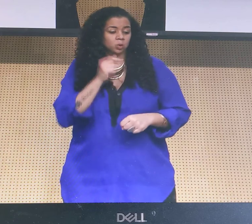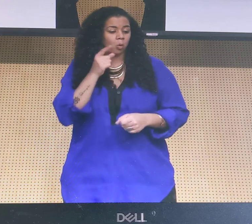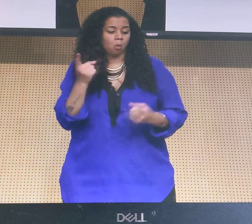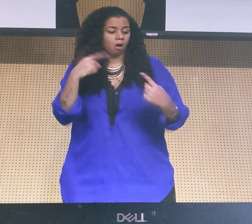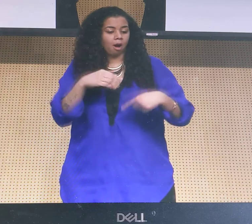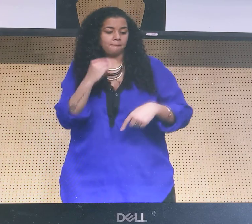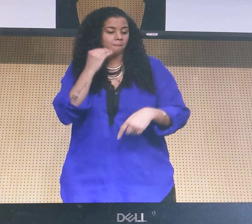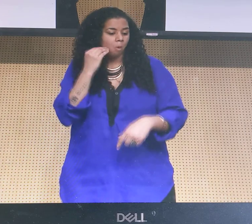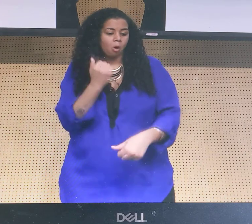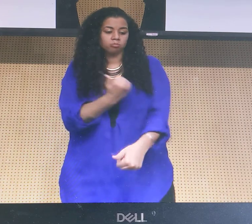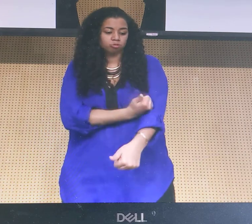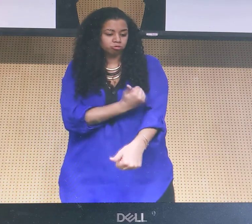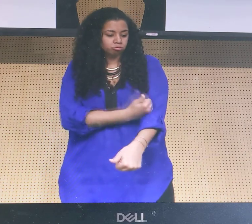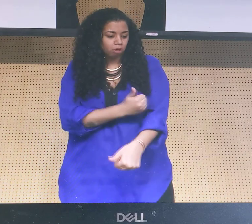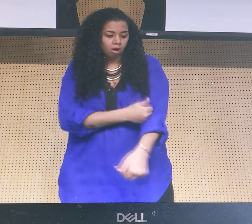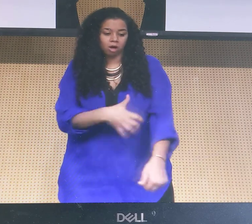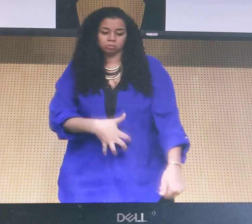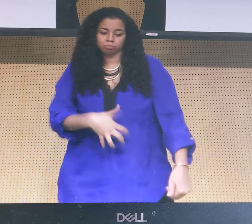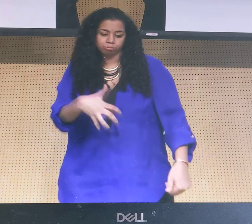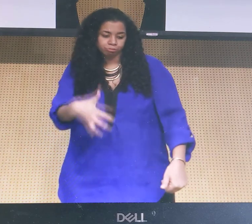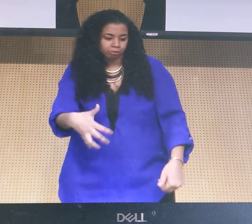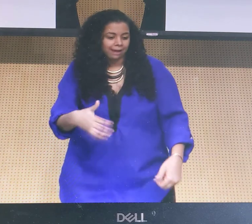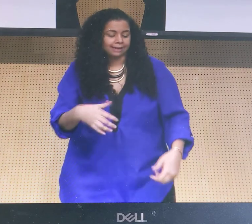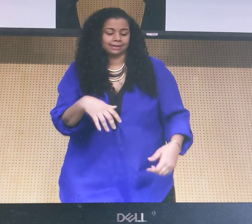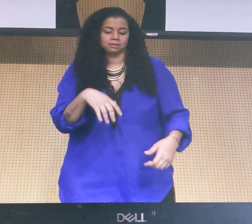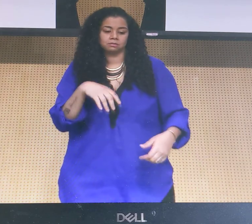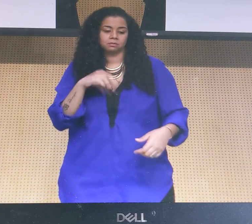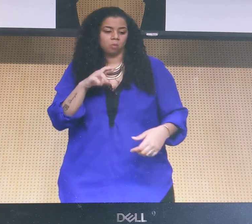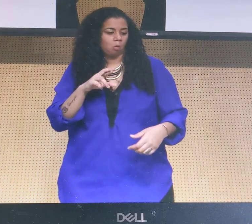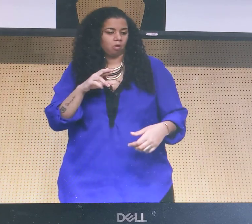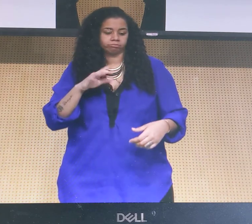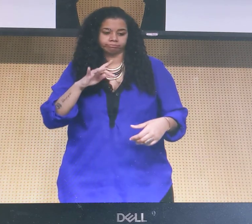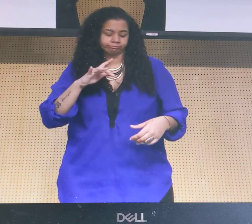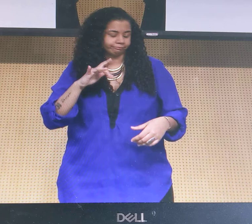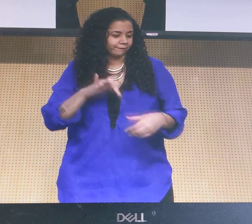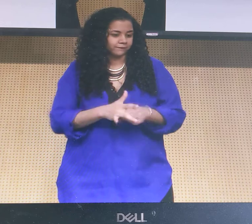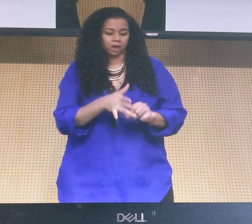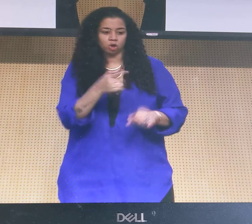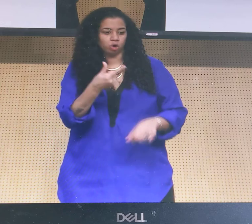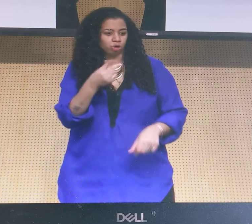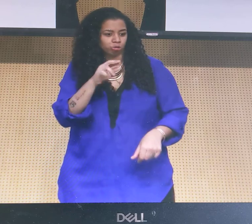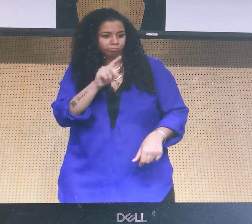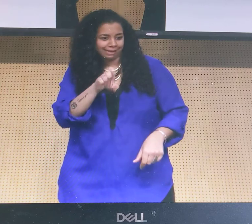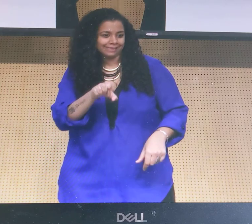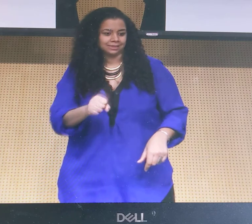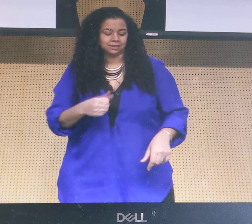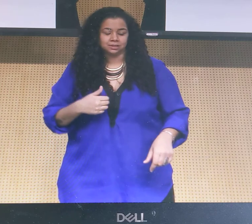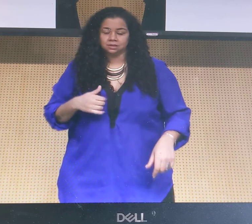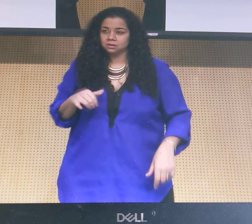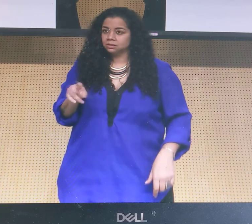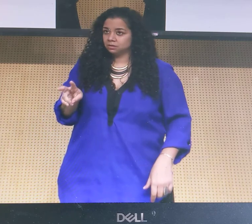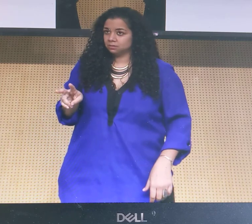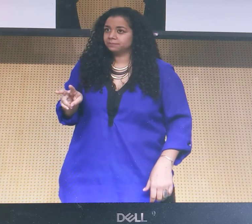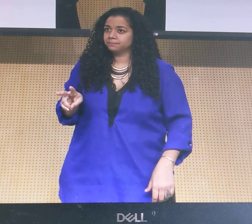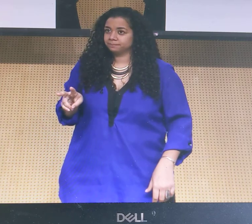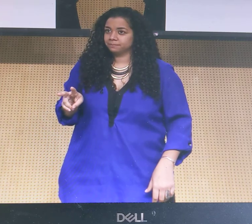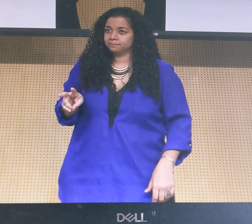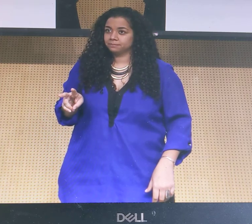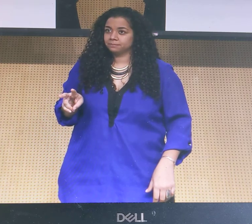she said, you know, make sure you don't come home as a drug addict or pregnant or anything like